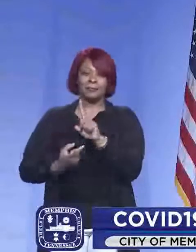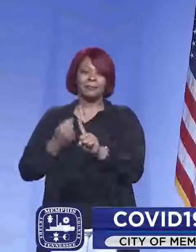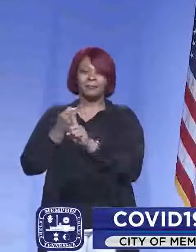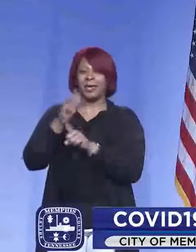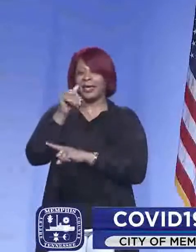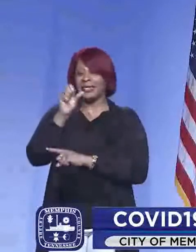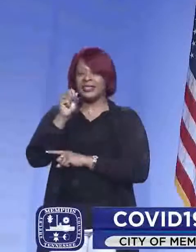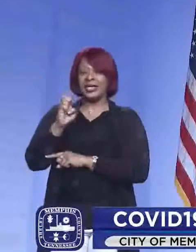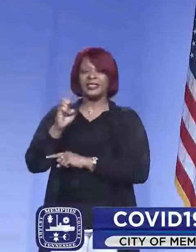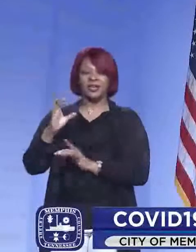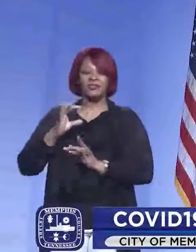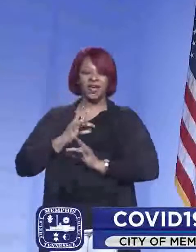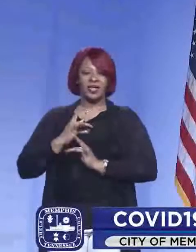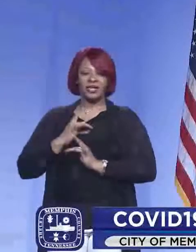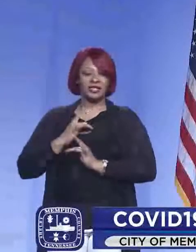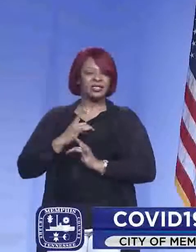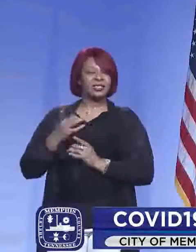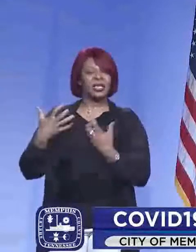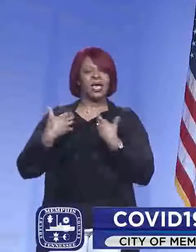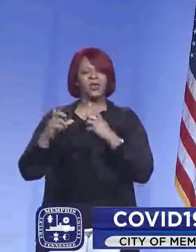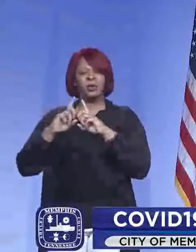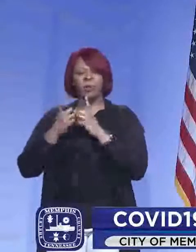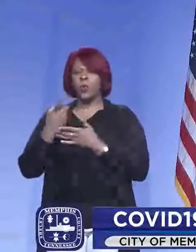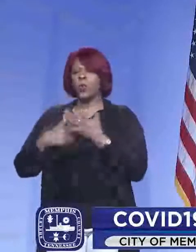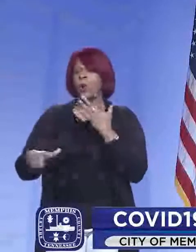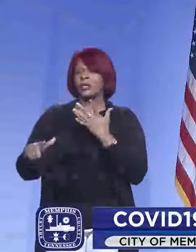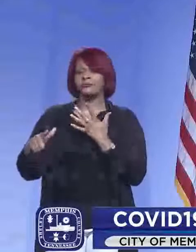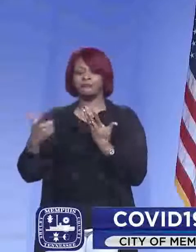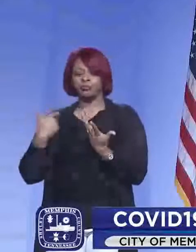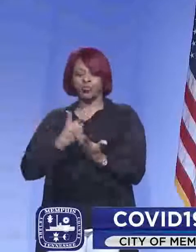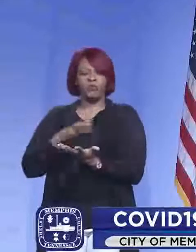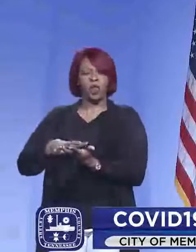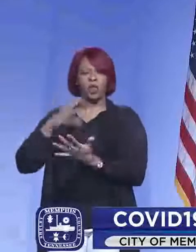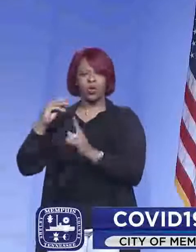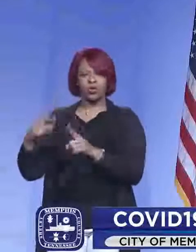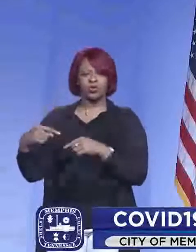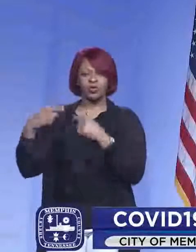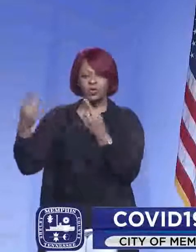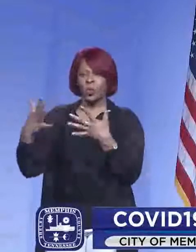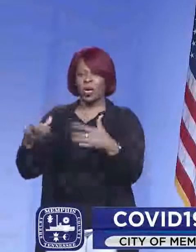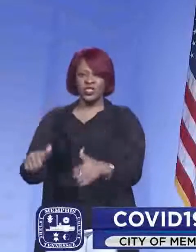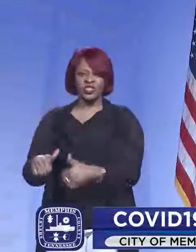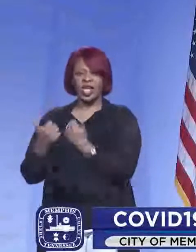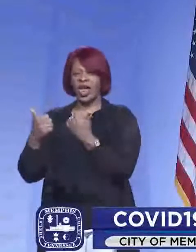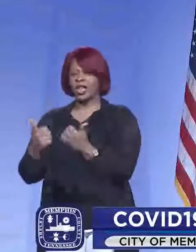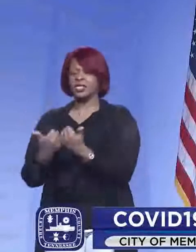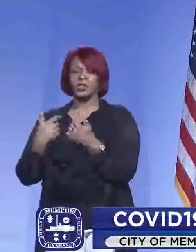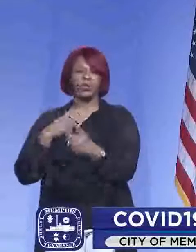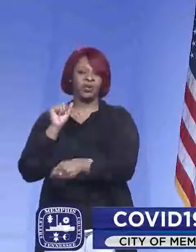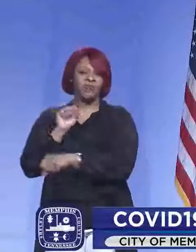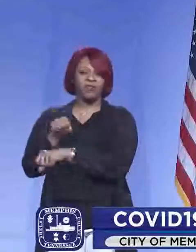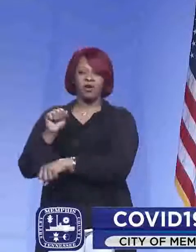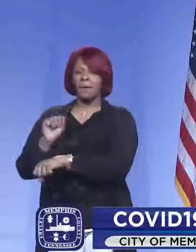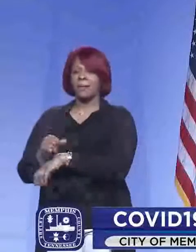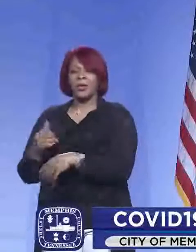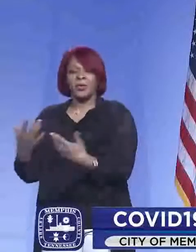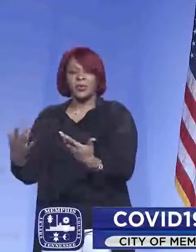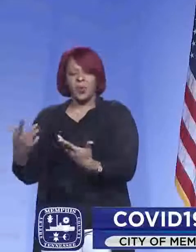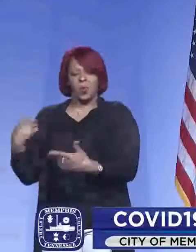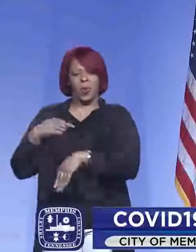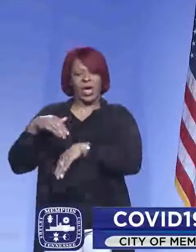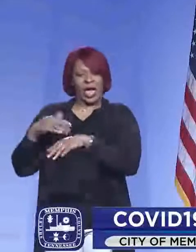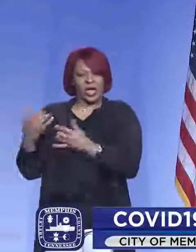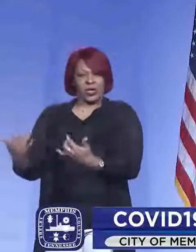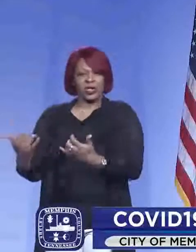you being with the health department, what lessons have we learned? What challenges have we overcome and where do you think we are